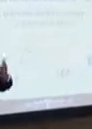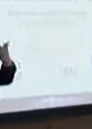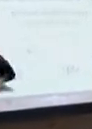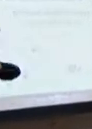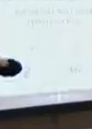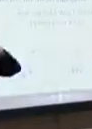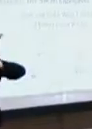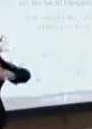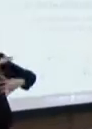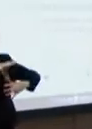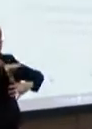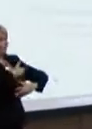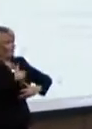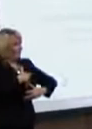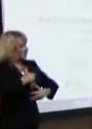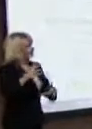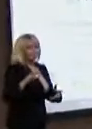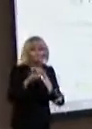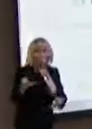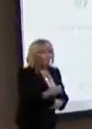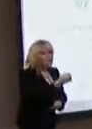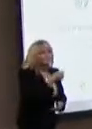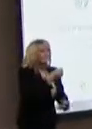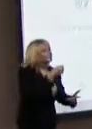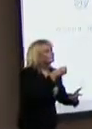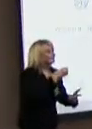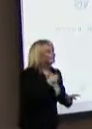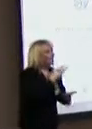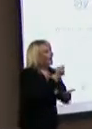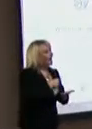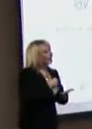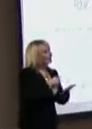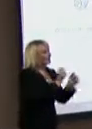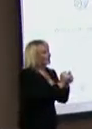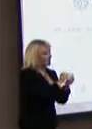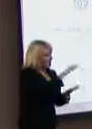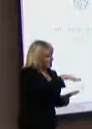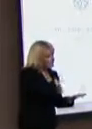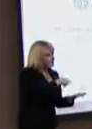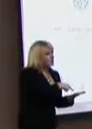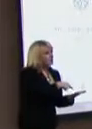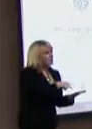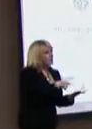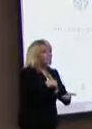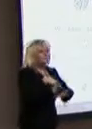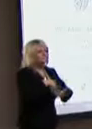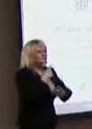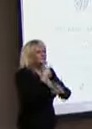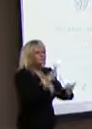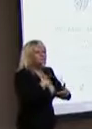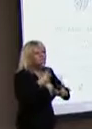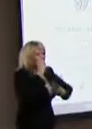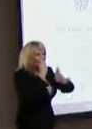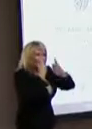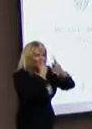ago, came to the microphone and he had a sheaf of papers and he stood there and he said, now look, he said, you don't have to worry.